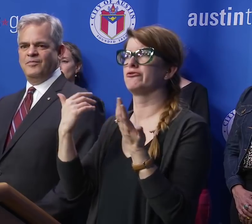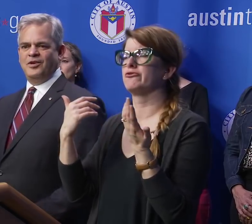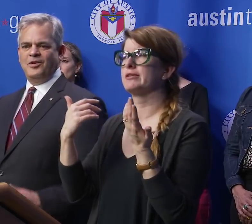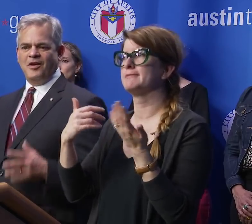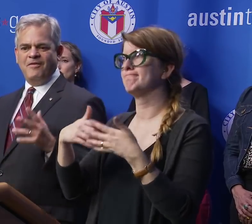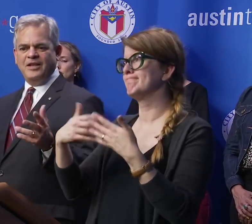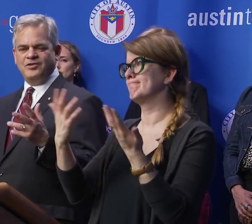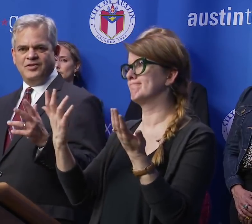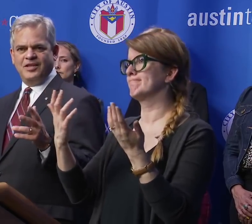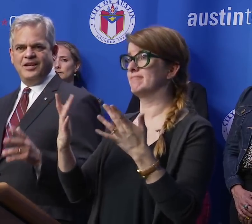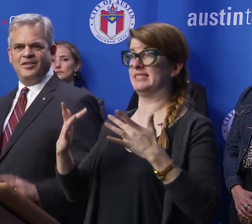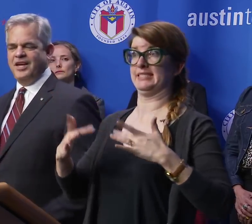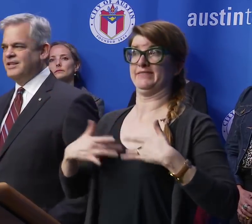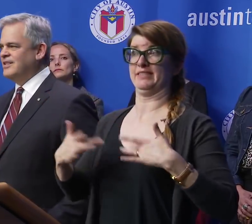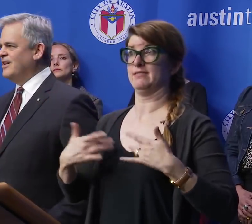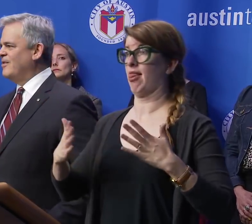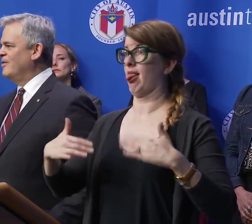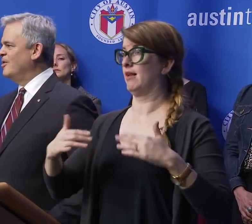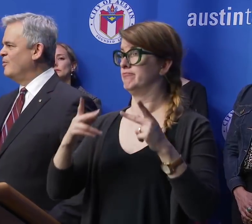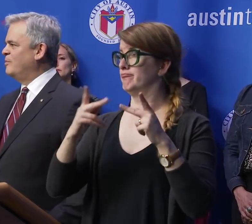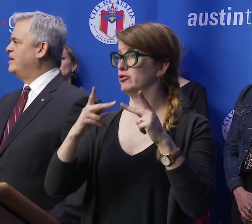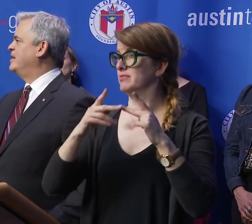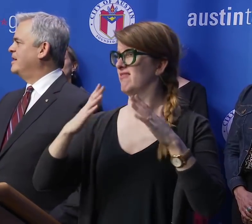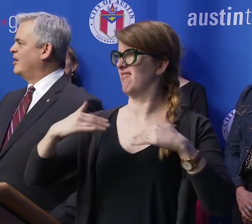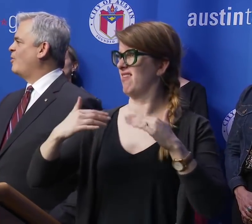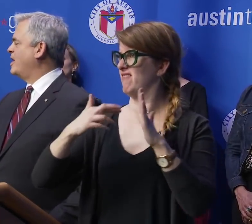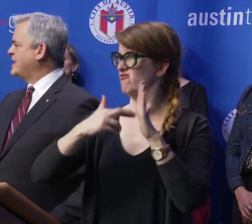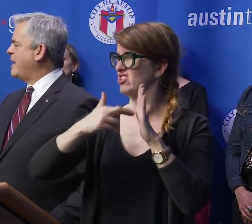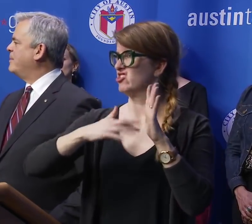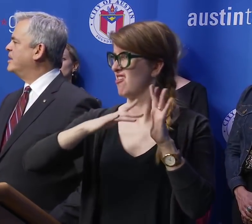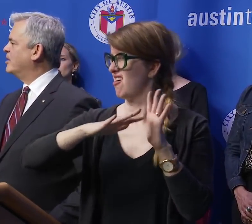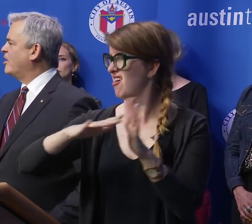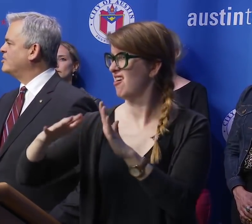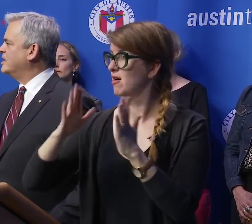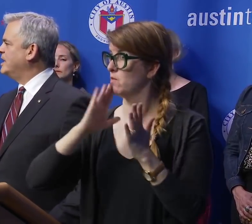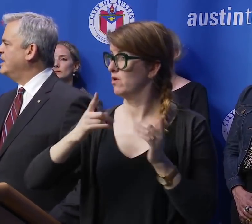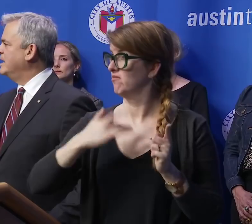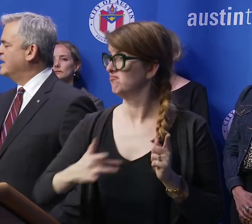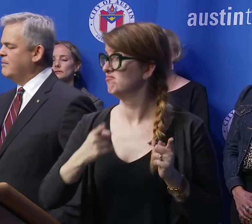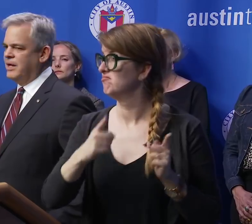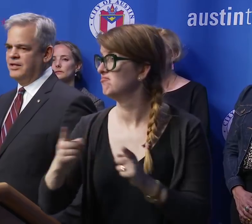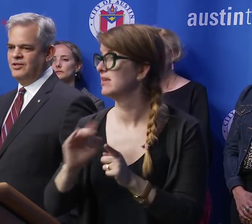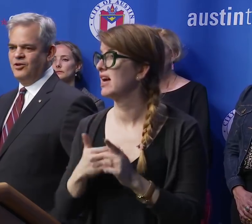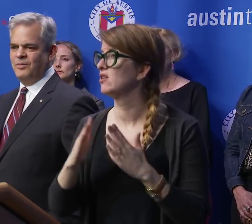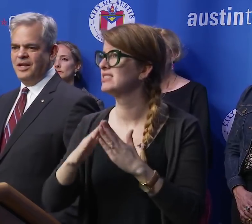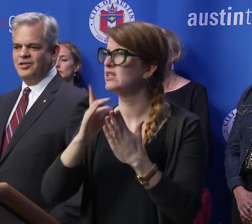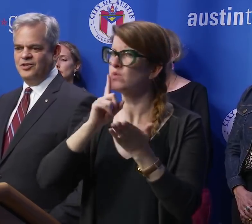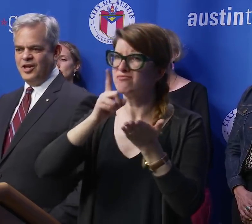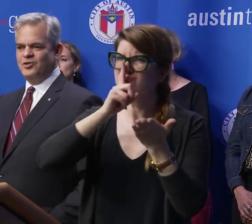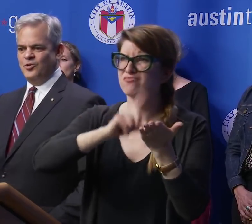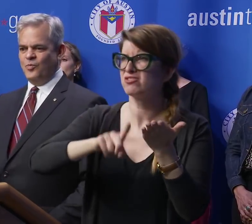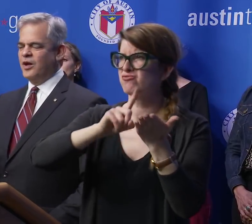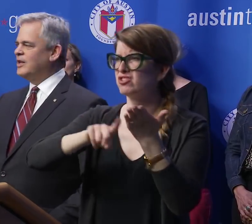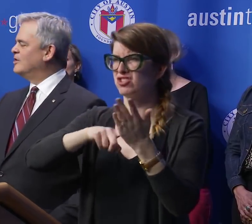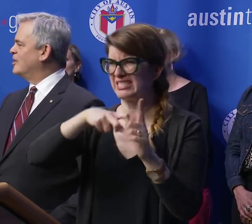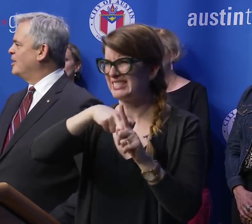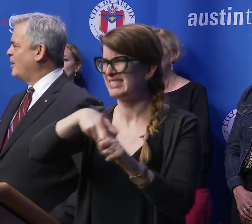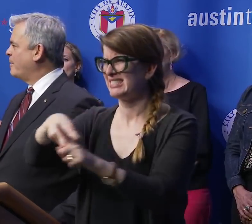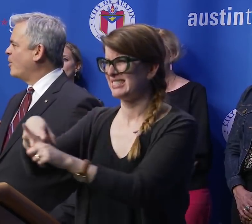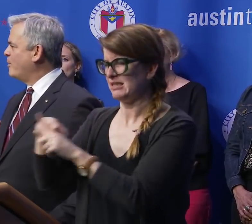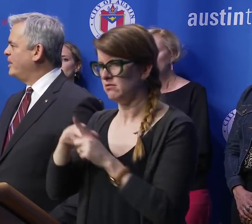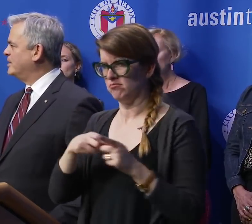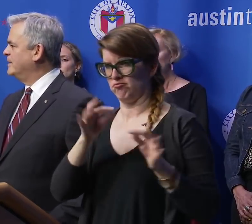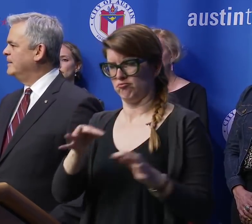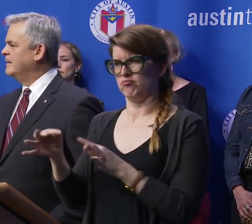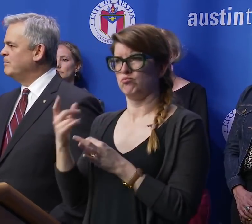events that would be otherwise happening in our city and making determinations as to what is